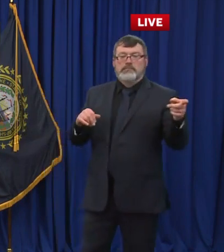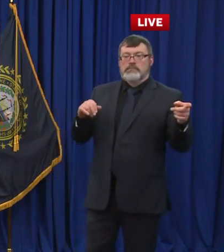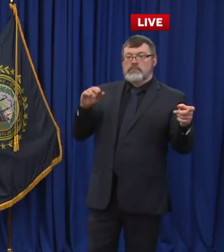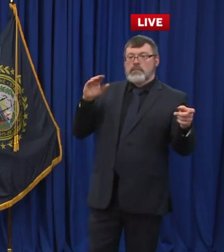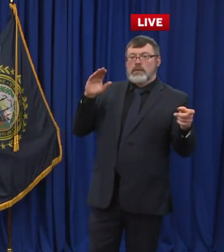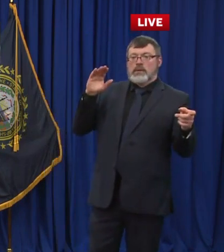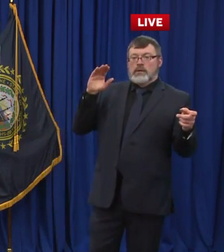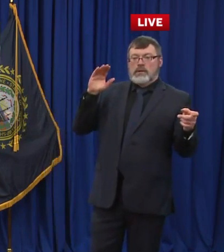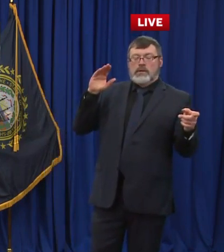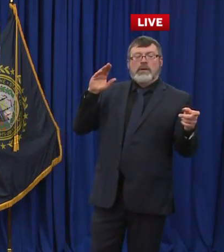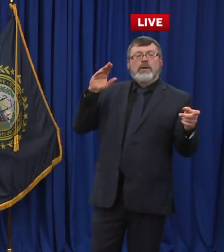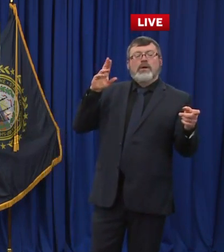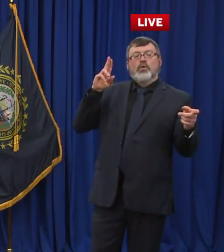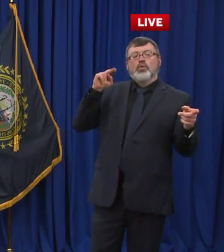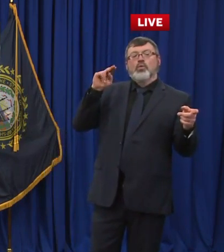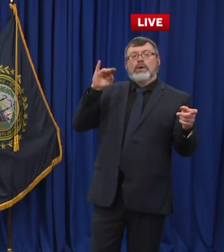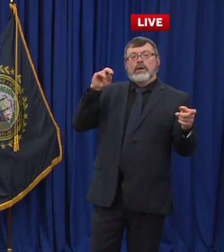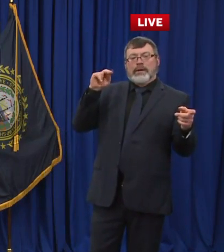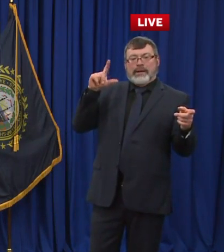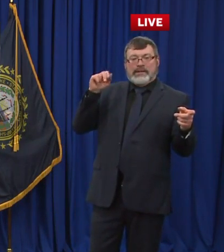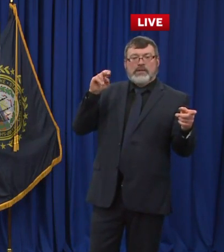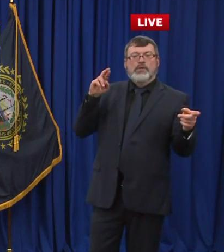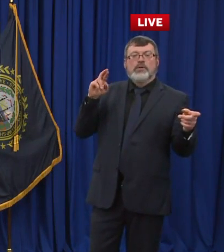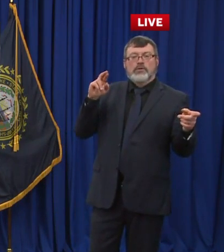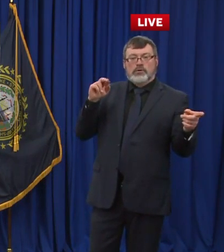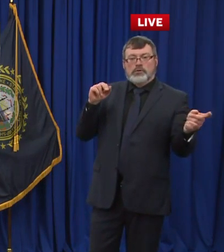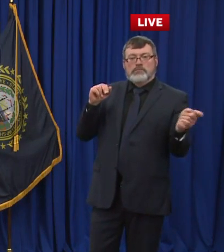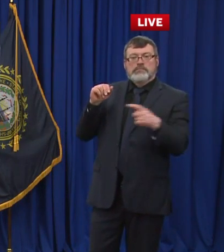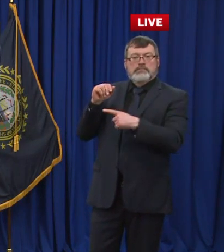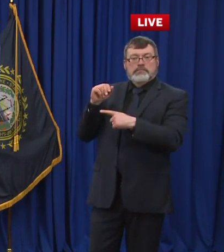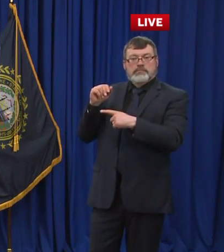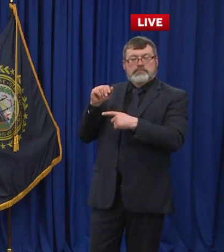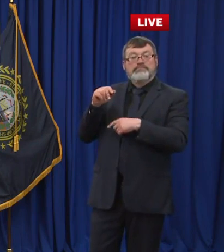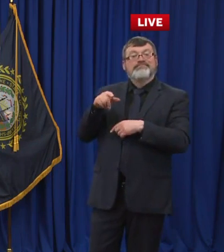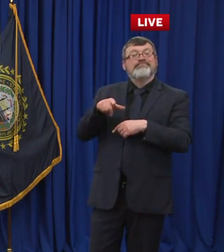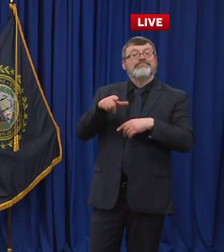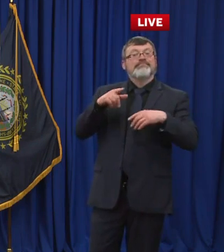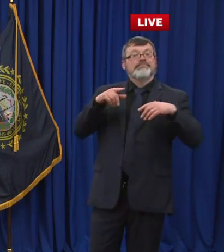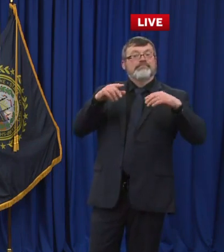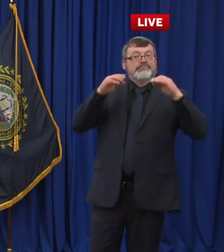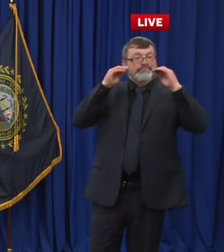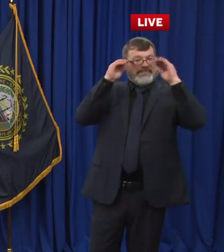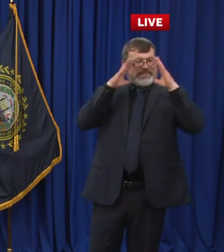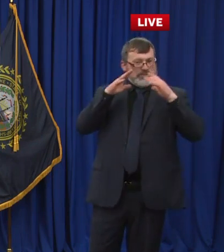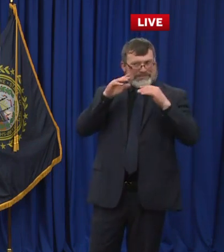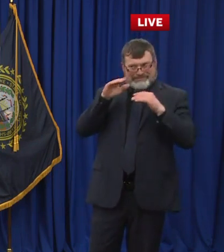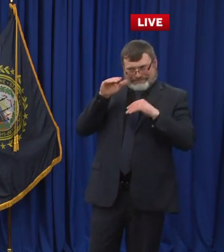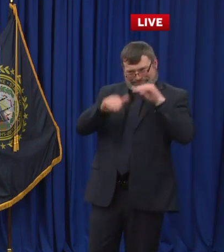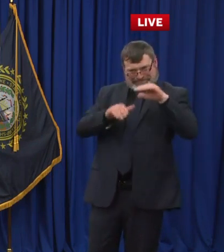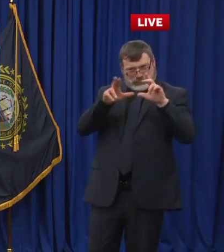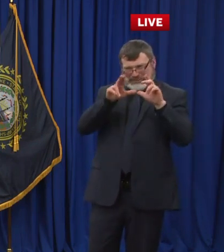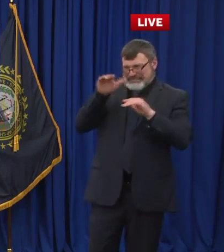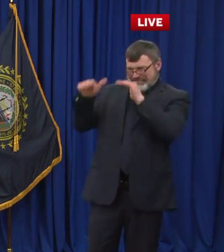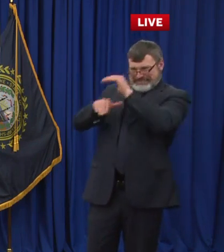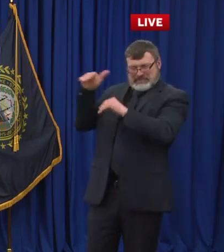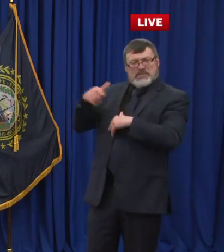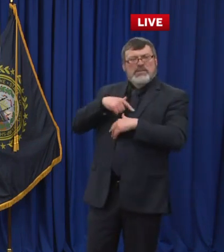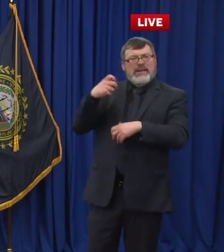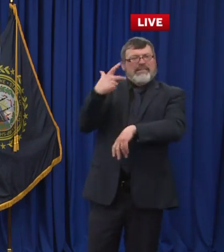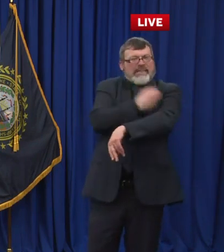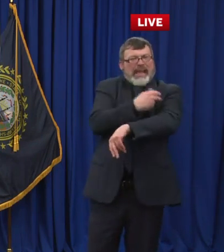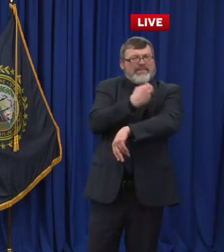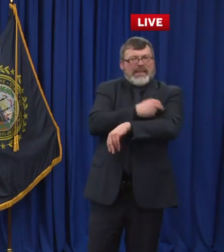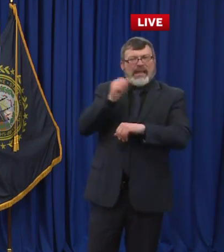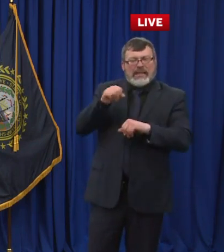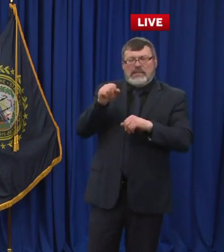before all schools can be open. I know you disagree with that. What most most everybody disagrees with that, by the way. Thank you. I wonder if you